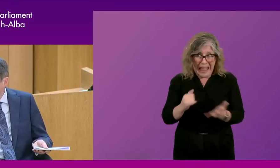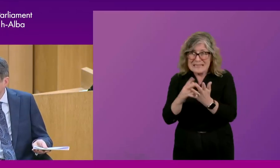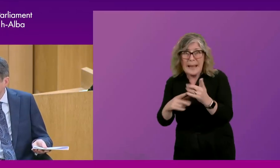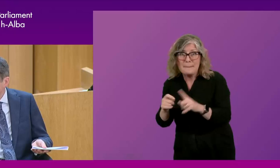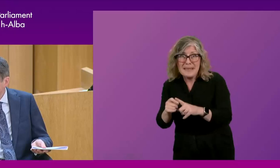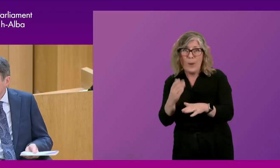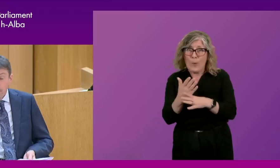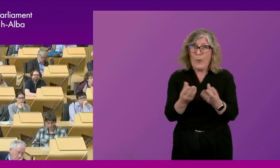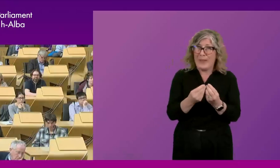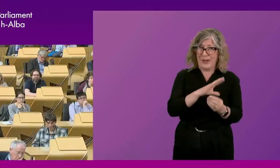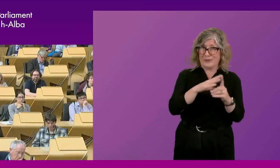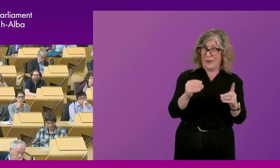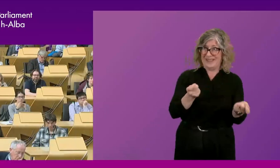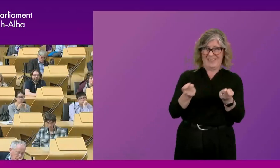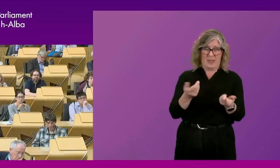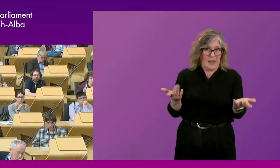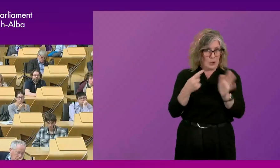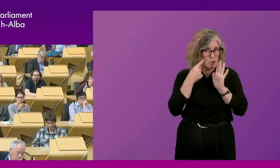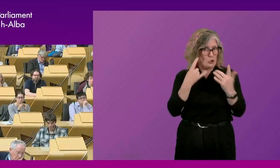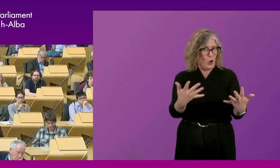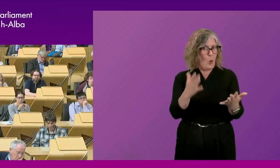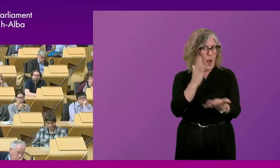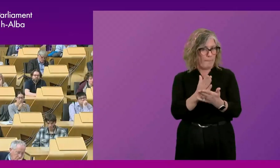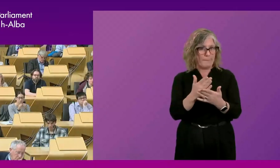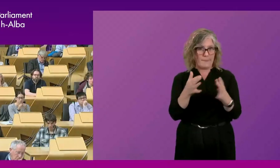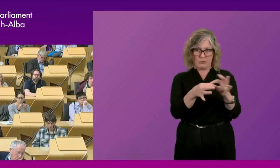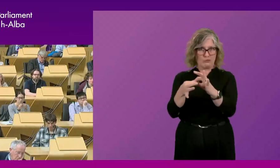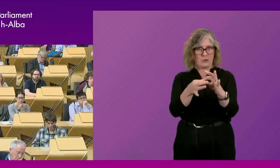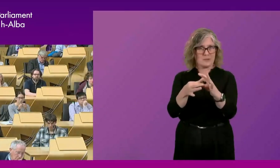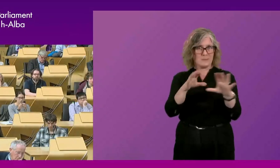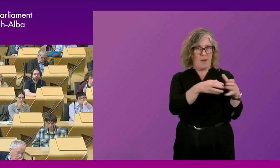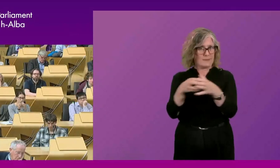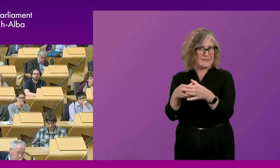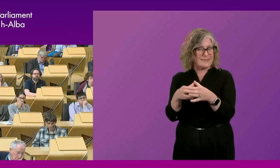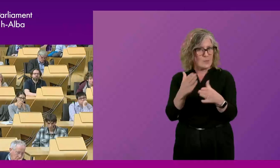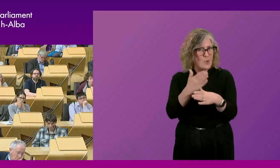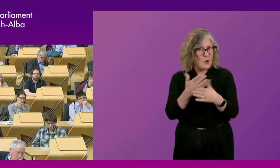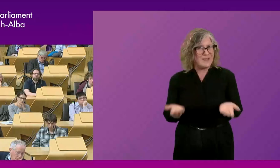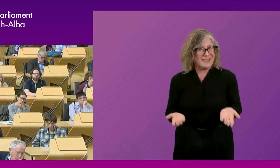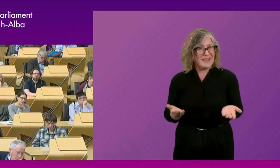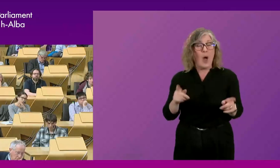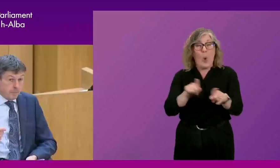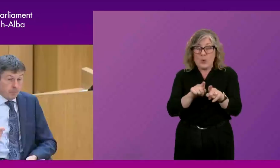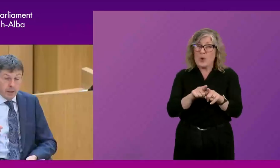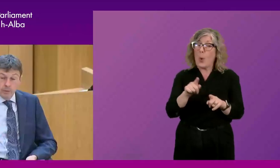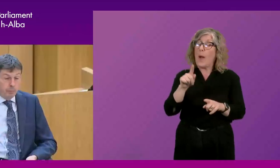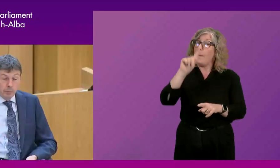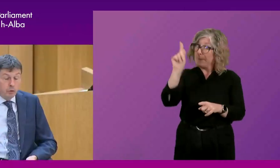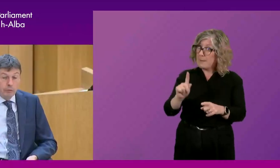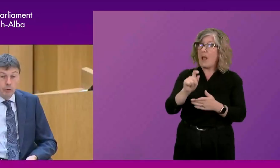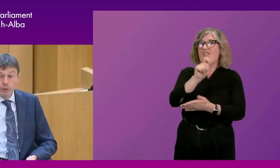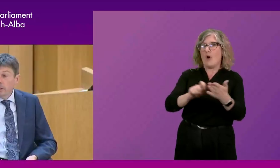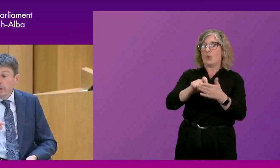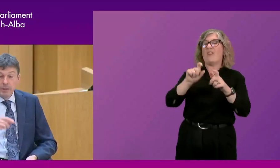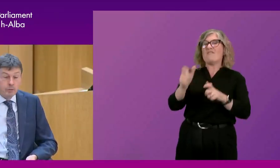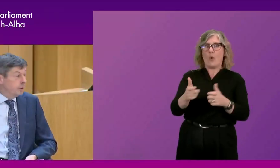the, the government. So I think cross-party working has always happened. Not only that, people vote for parties. People